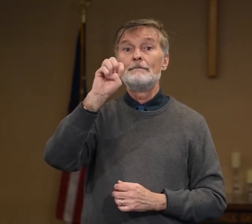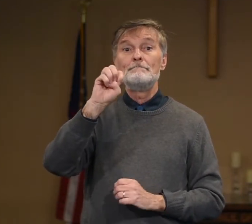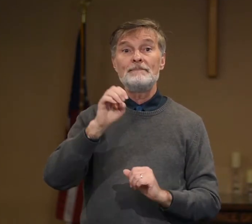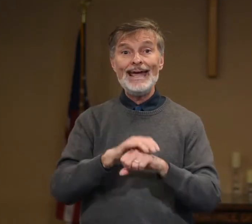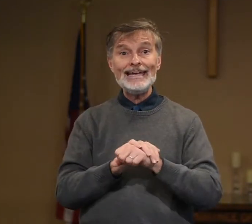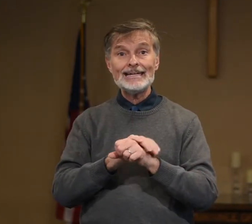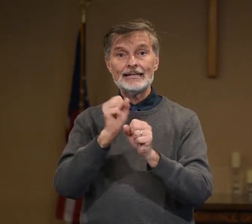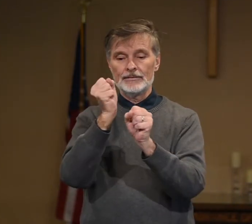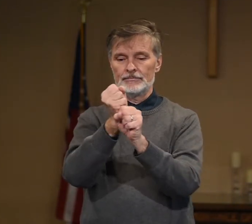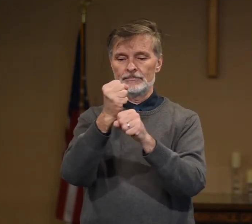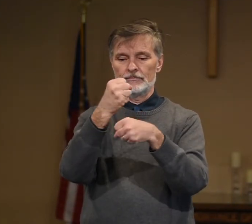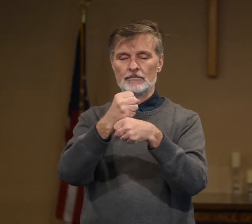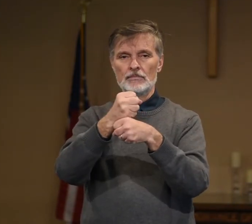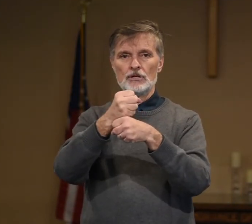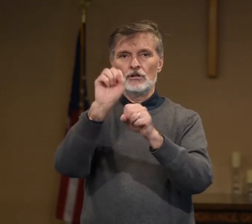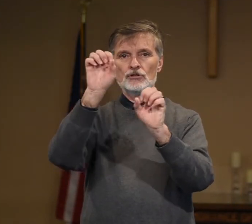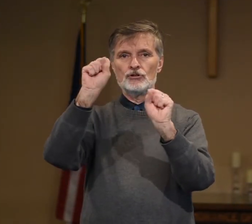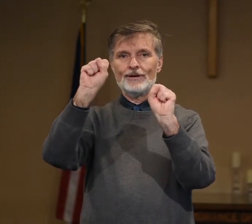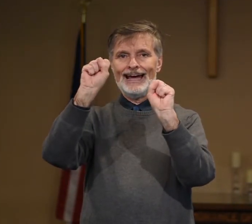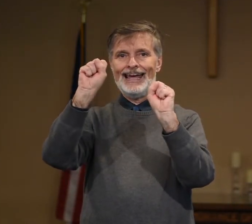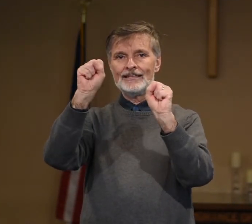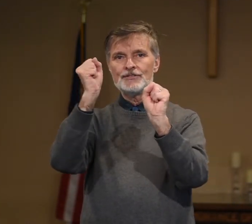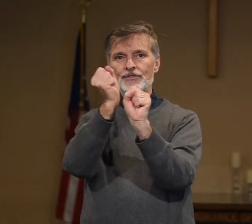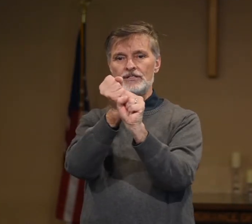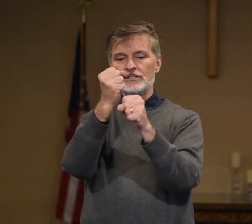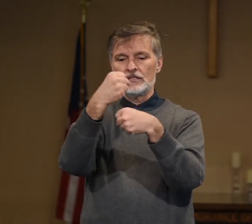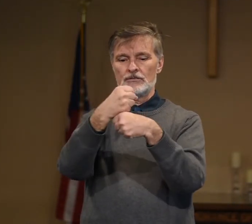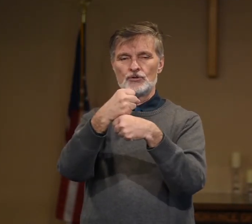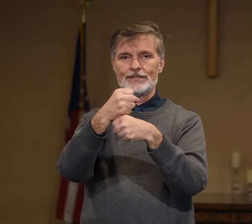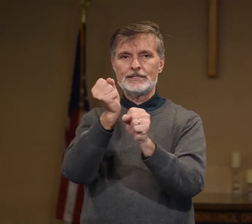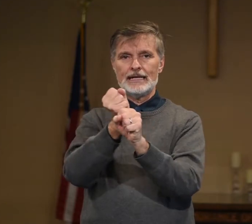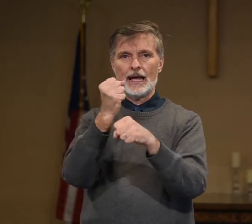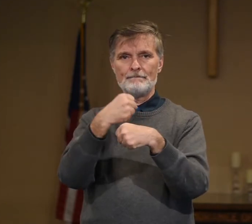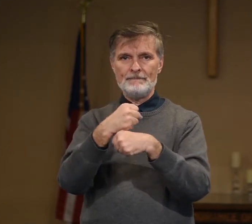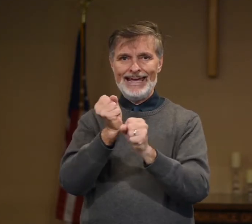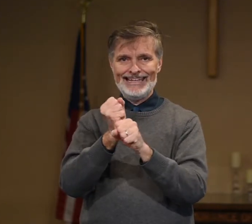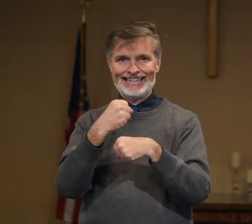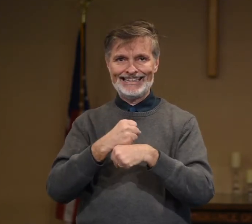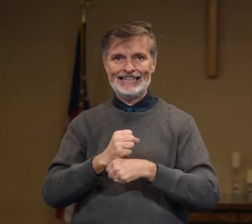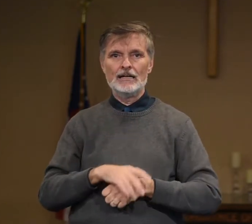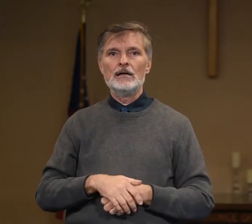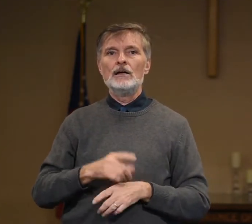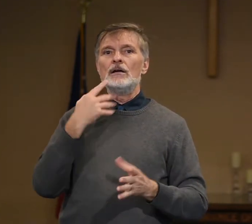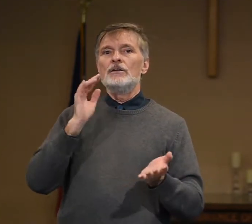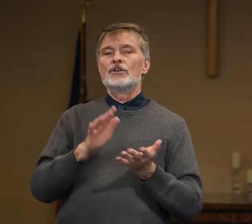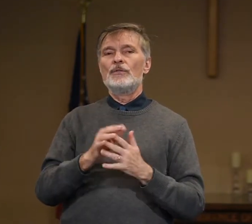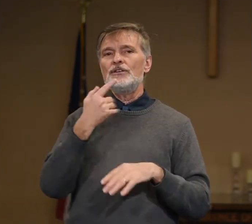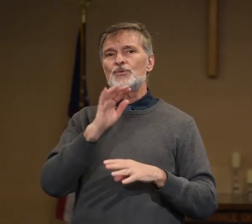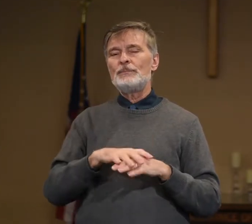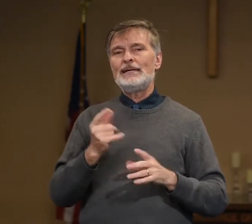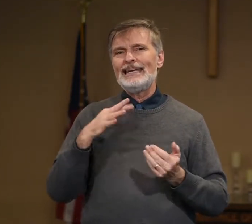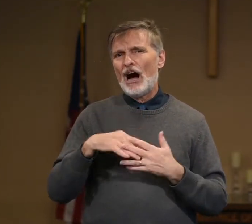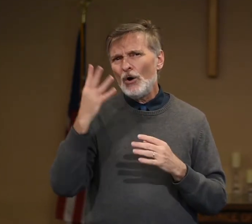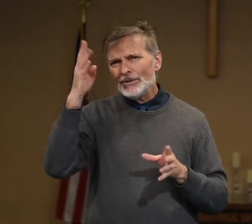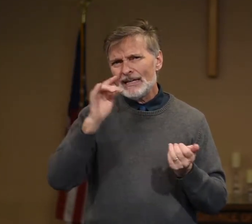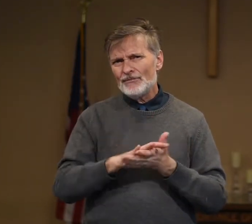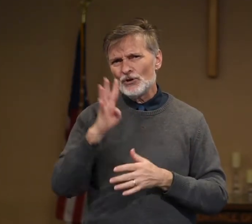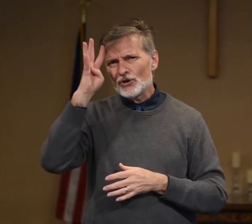Make. Make. So you've got S fist twisting. Make. So this would be only if you're